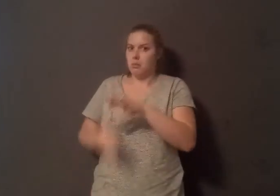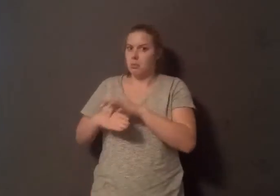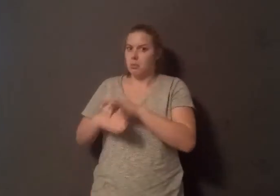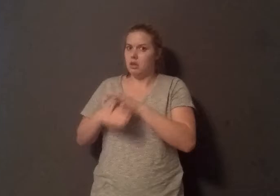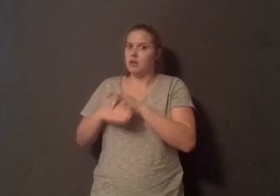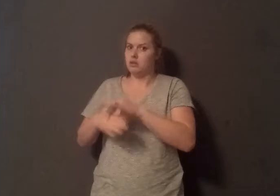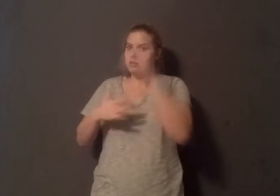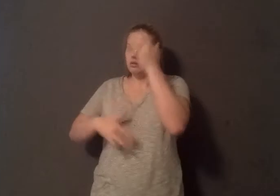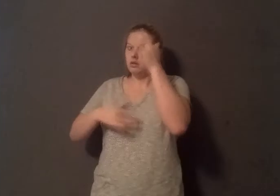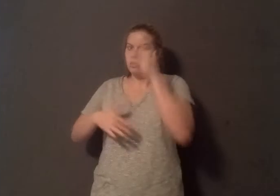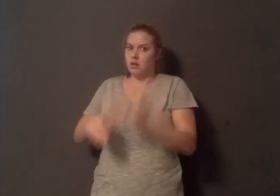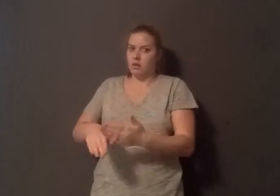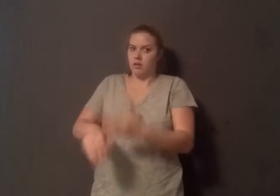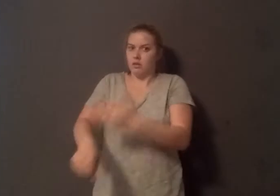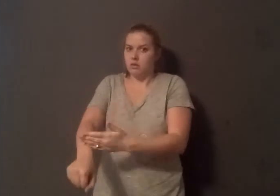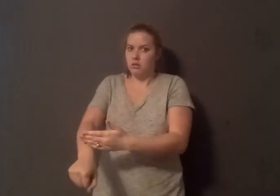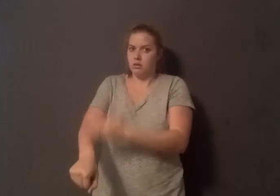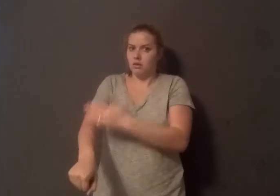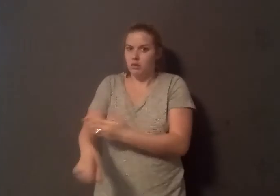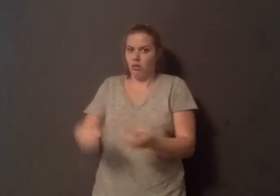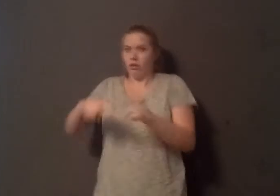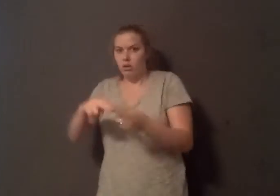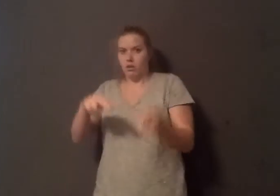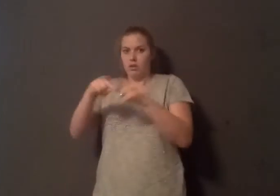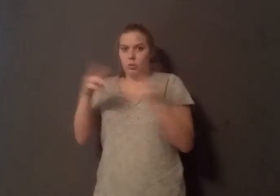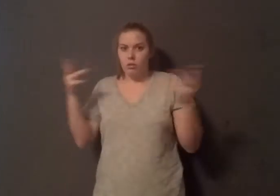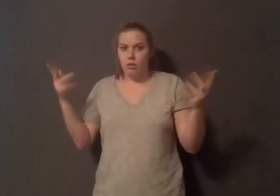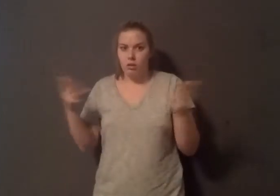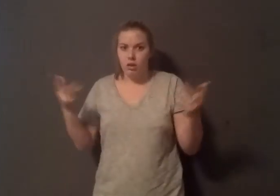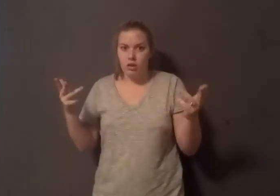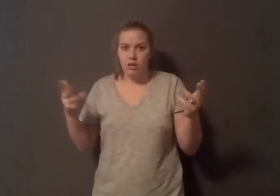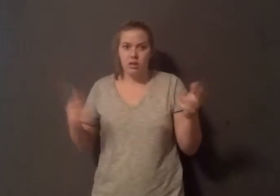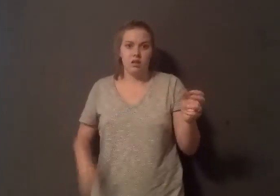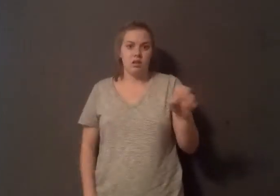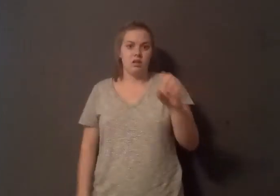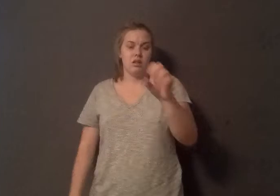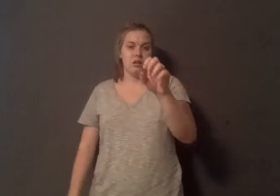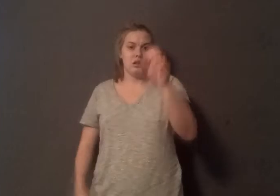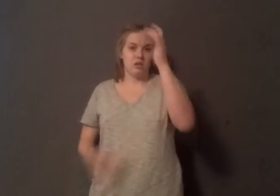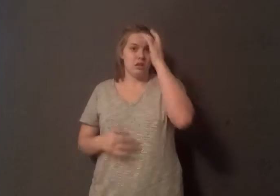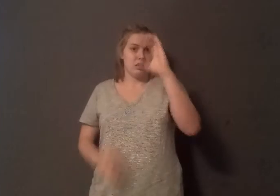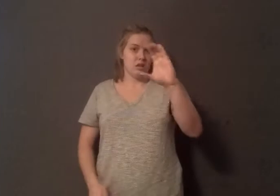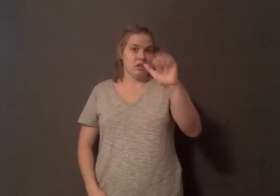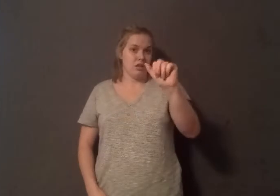cancer. Hot dogs or bacon could be just as dangerous as smoking cigarettes. The World Health Organization had looked at over 800